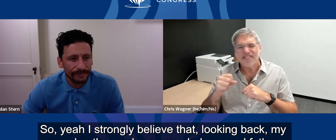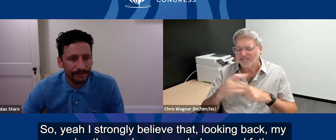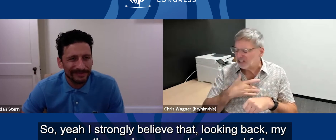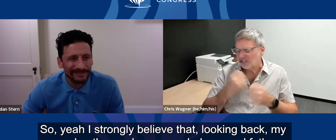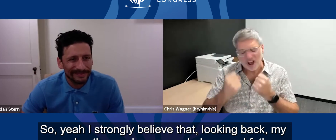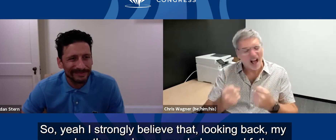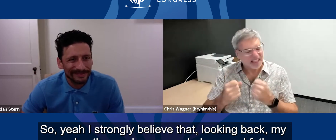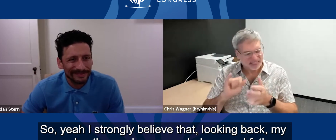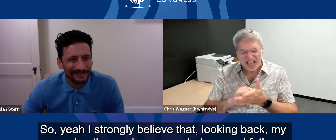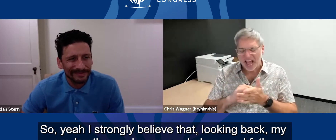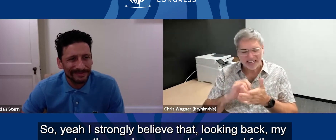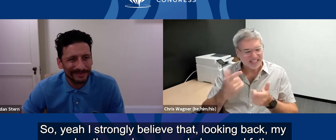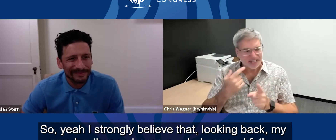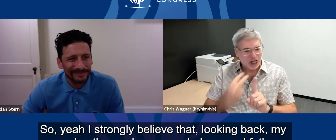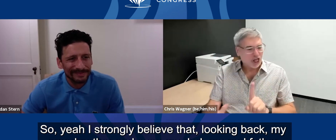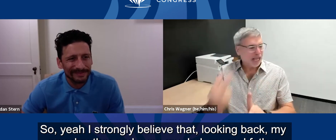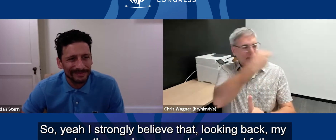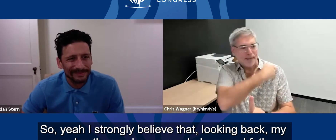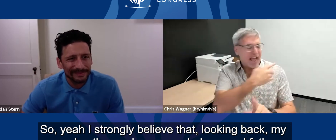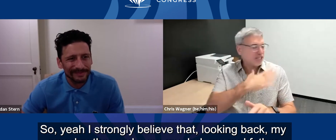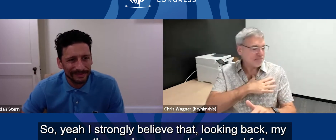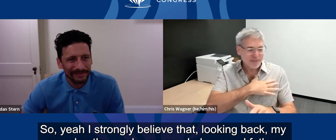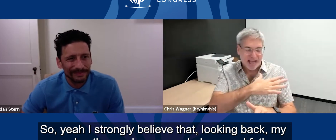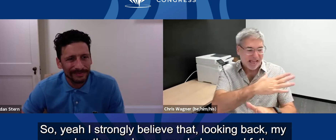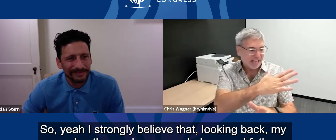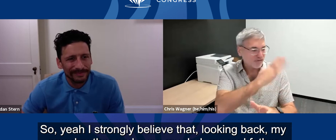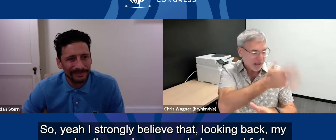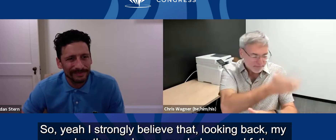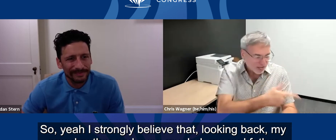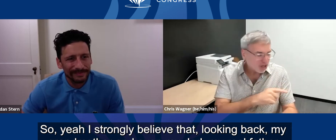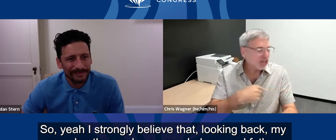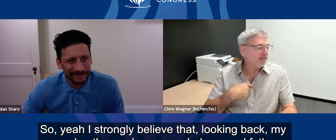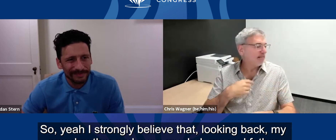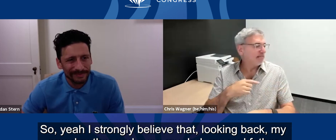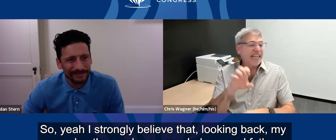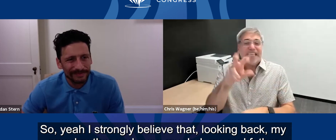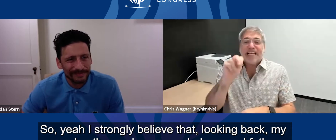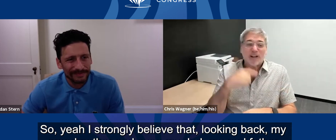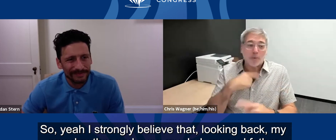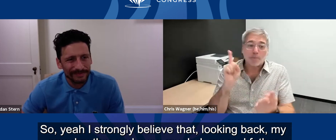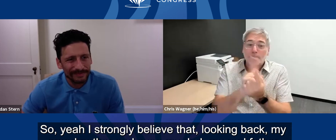that looking back, my grandmother and even my dad, my real father,